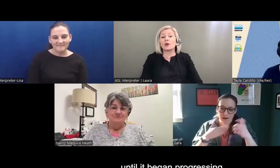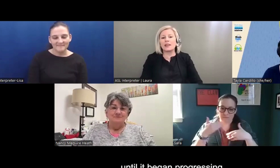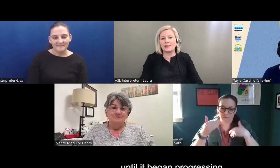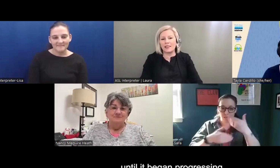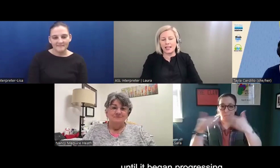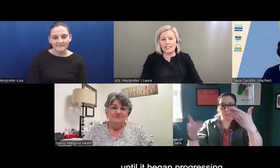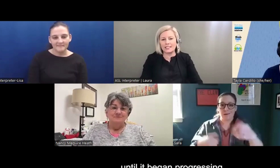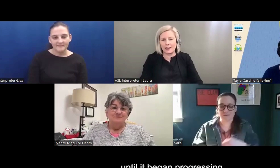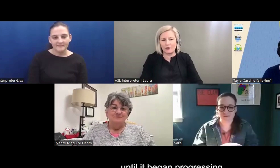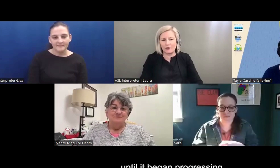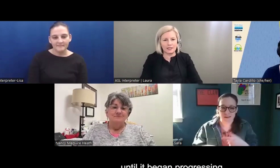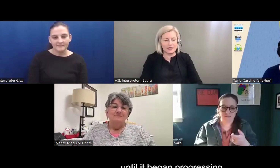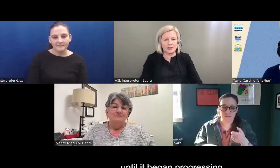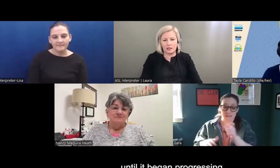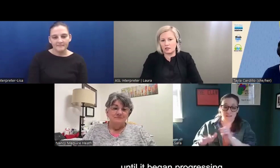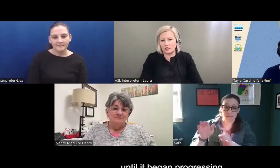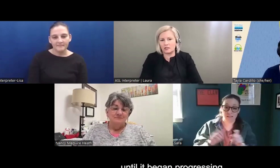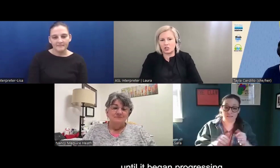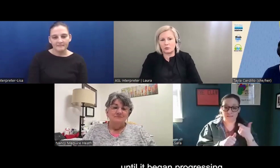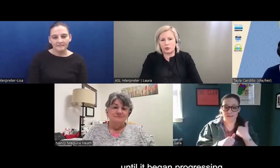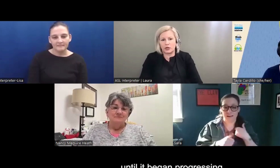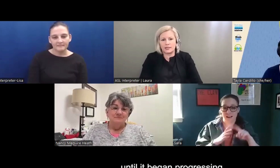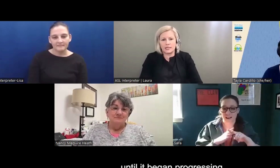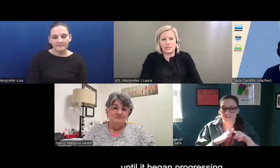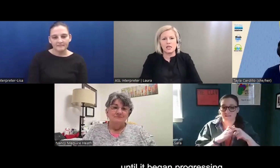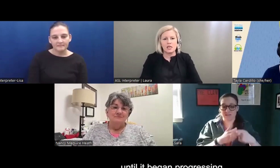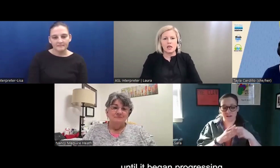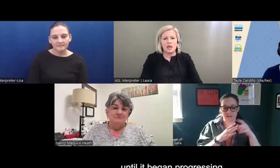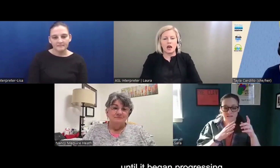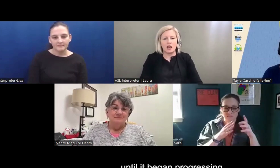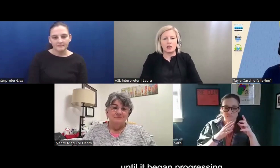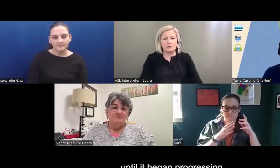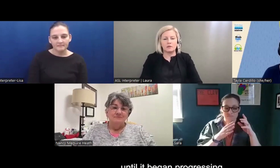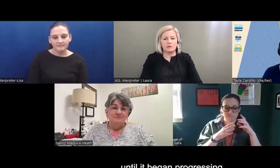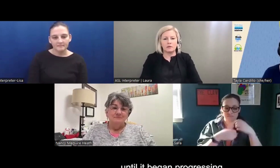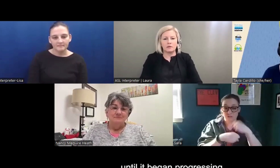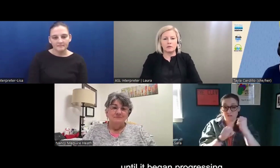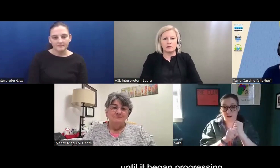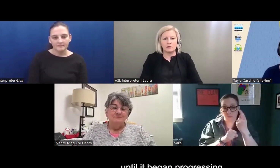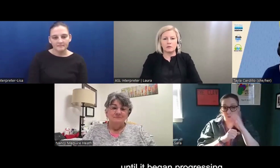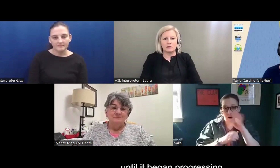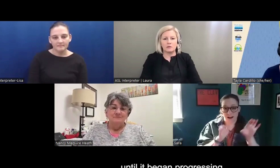storyline itself as it, until it started progressing. Um,